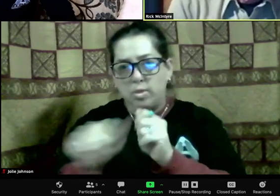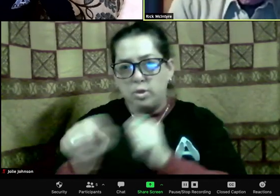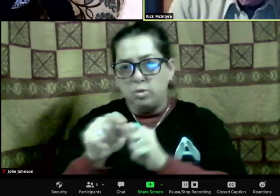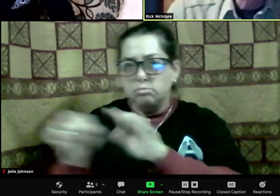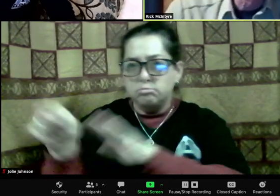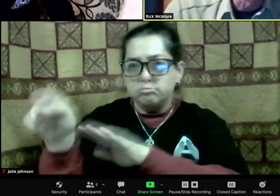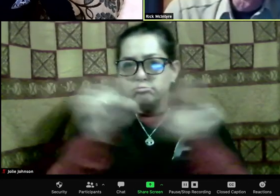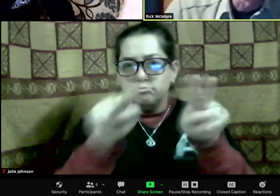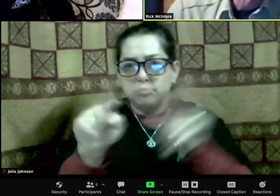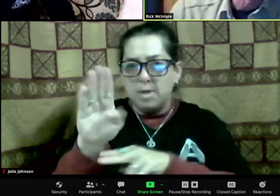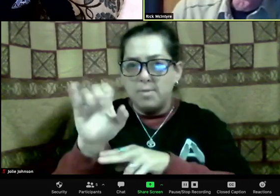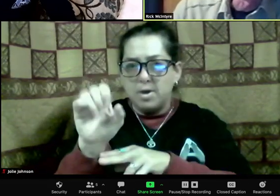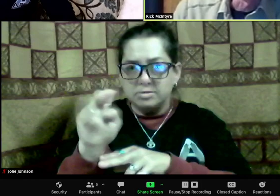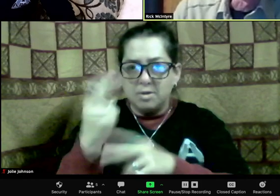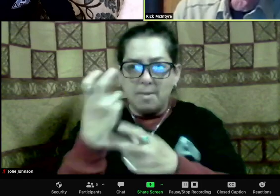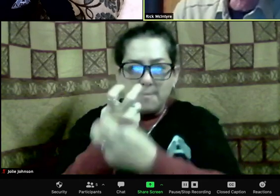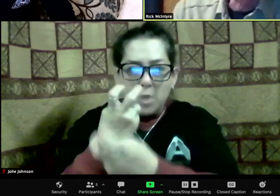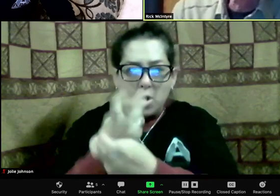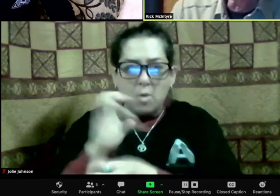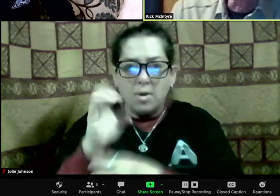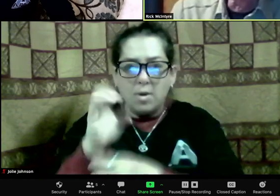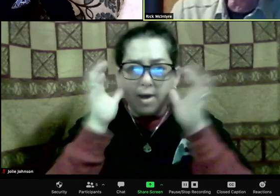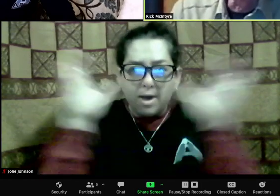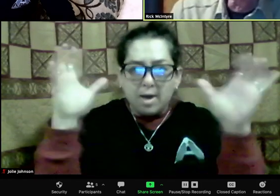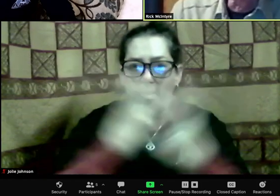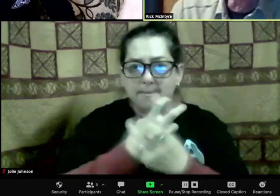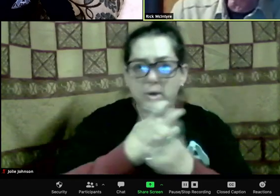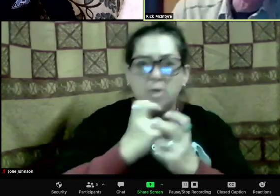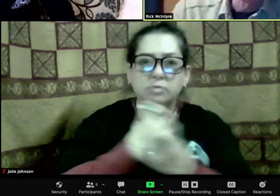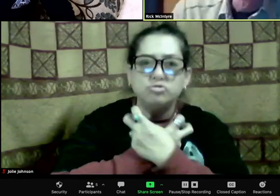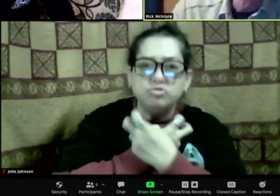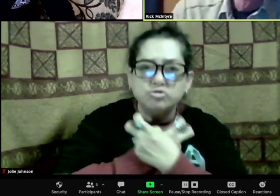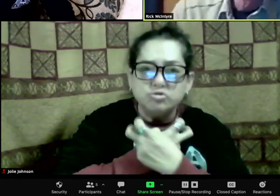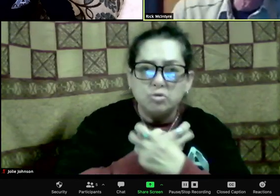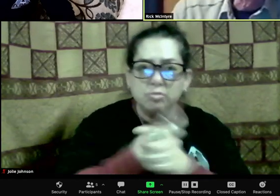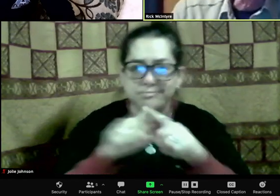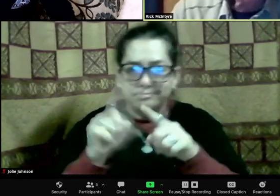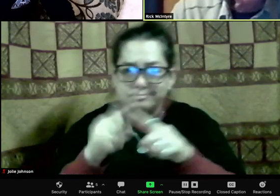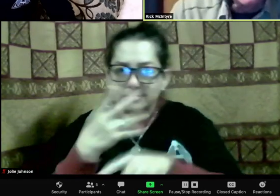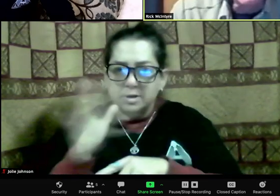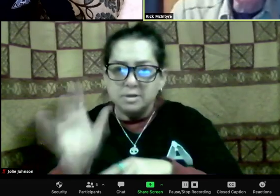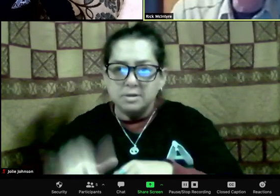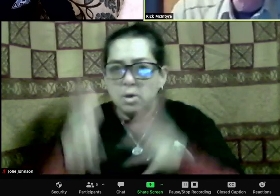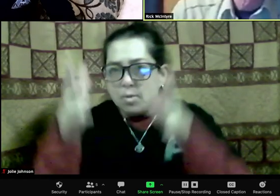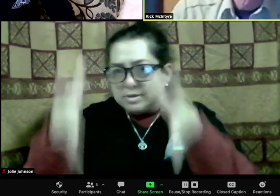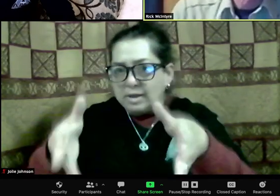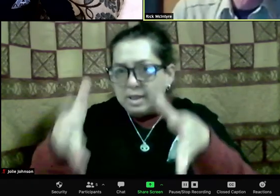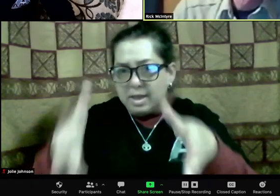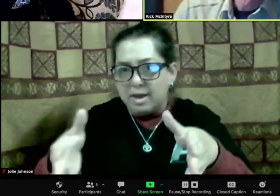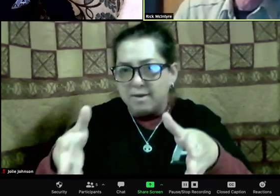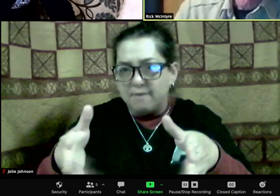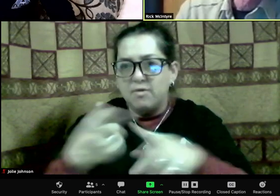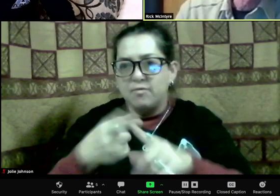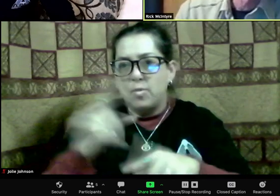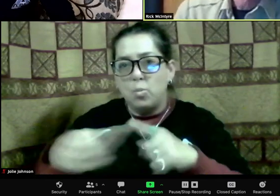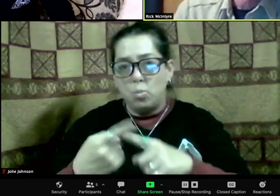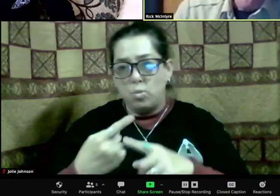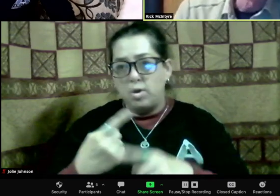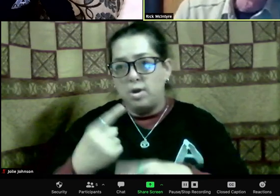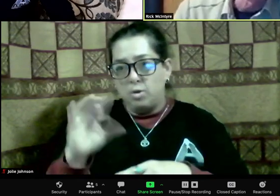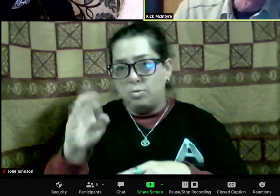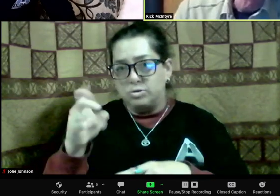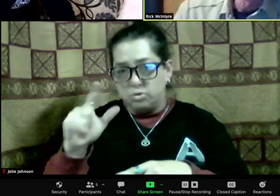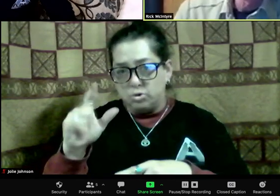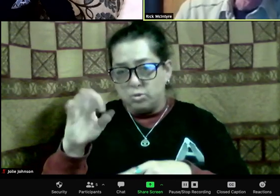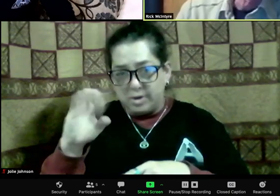first in when they arrived. So the Crystal Creek pen was taken down. There's really nothing there to see. But I do go up there